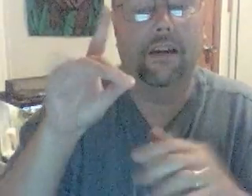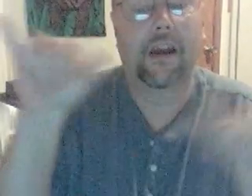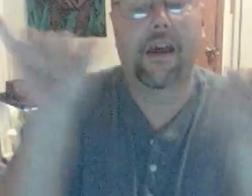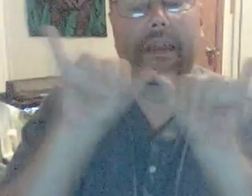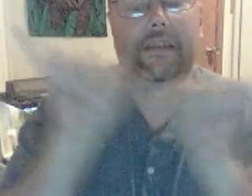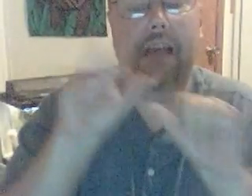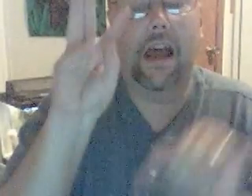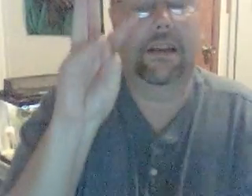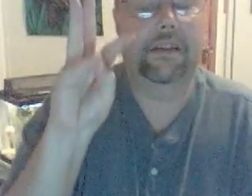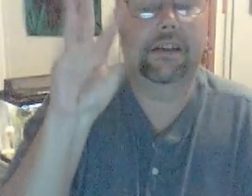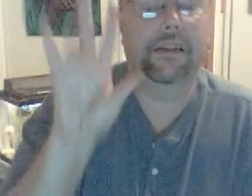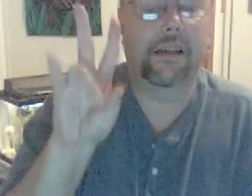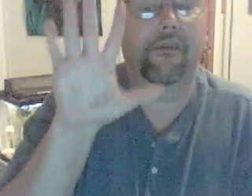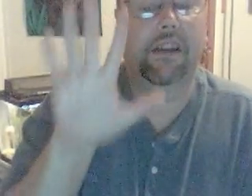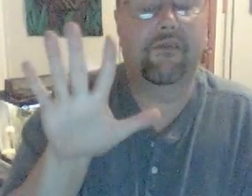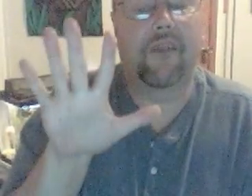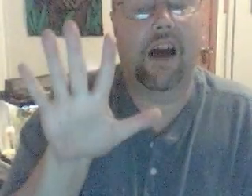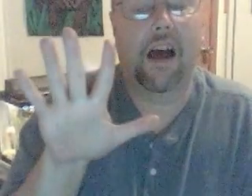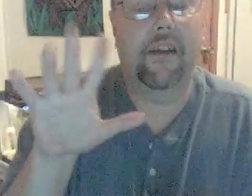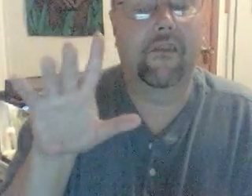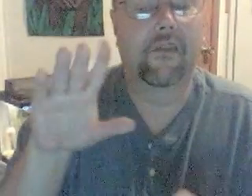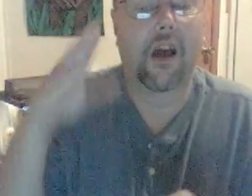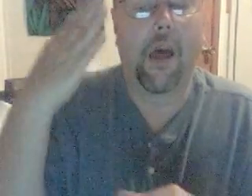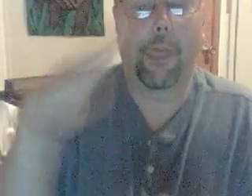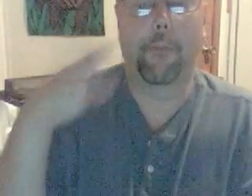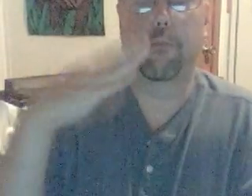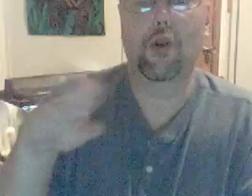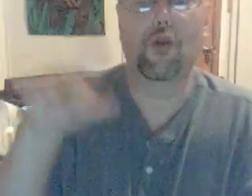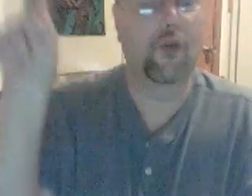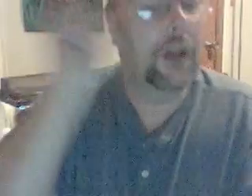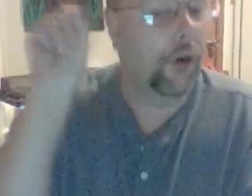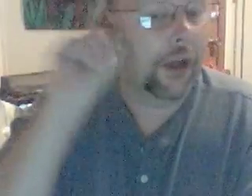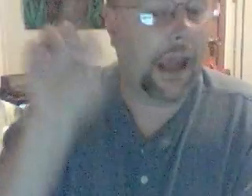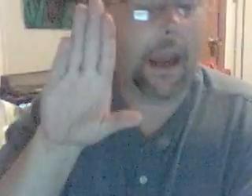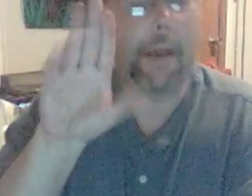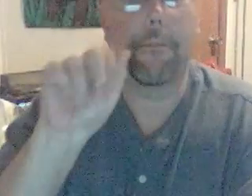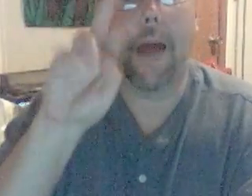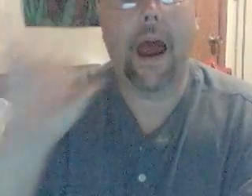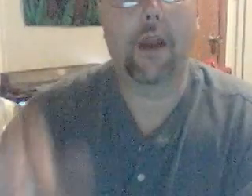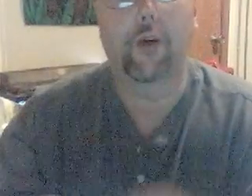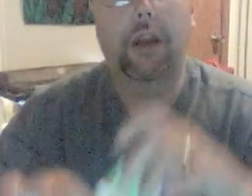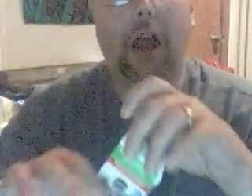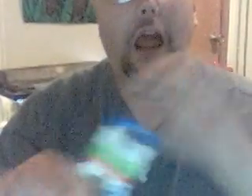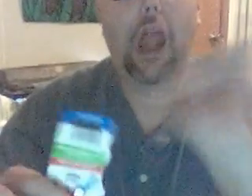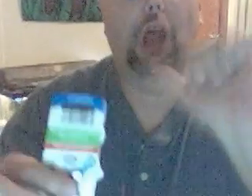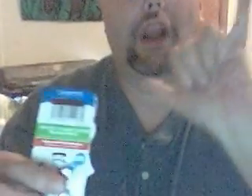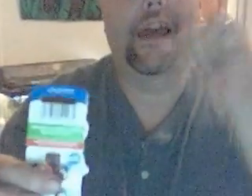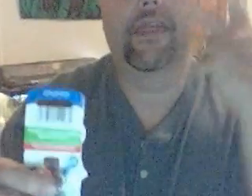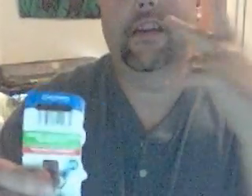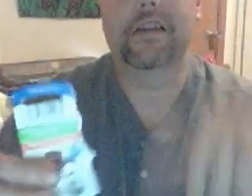the size 675. The blue hearing aid battery looks like this.